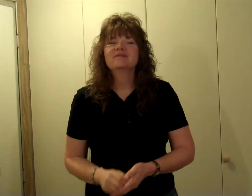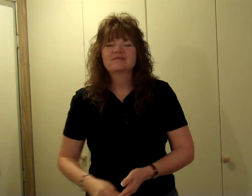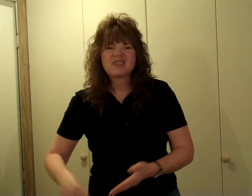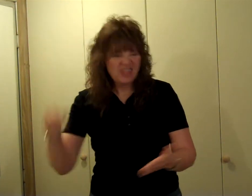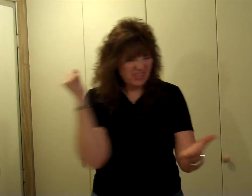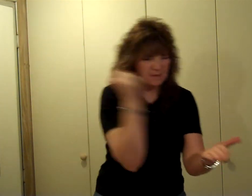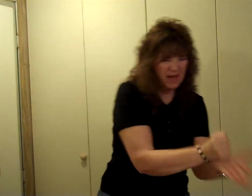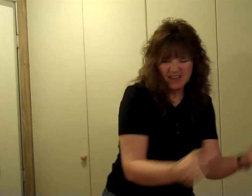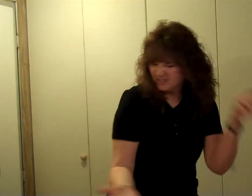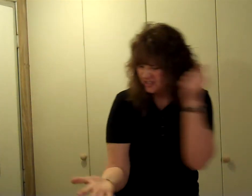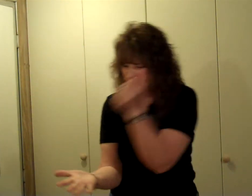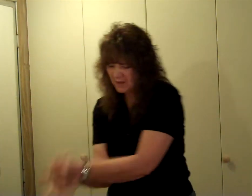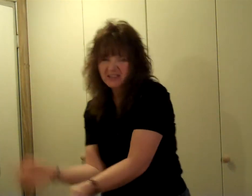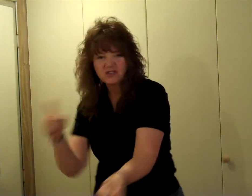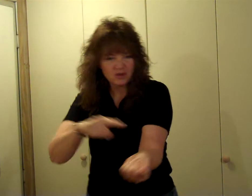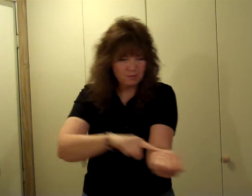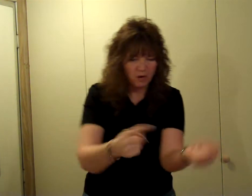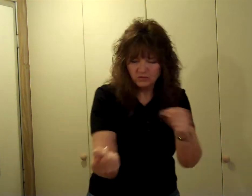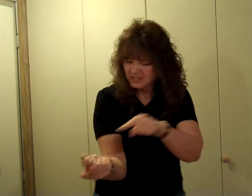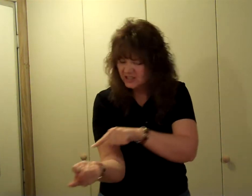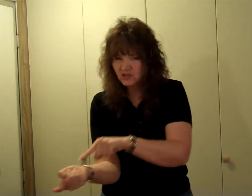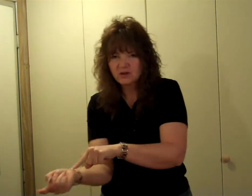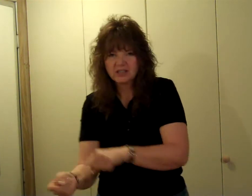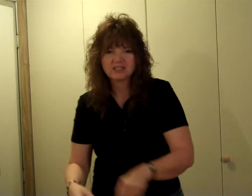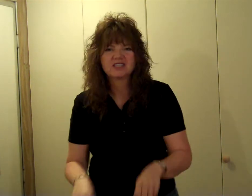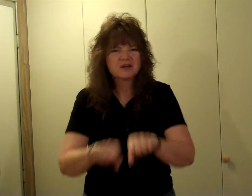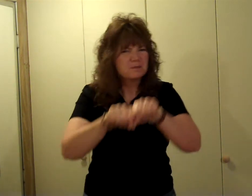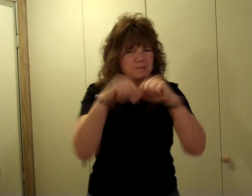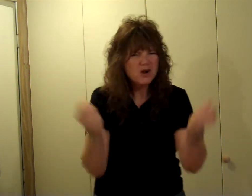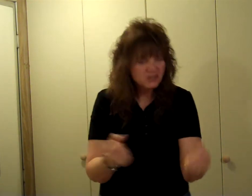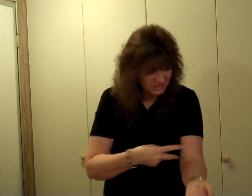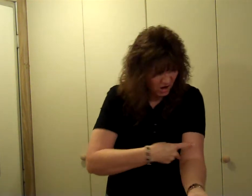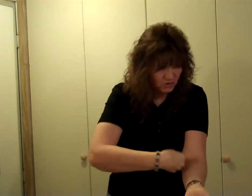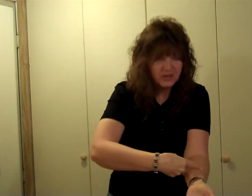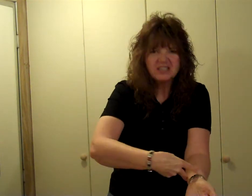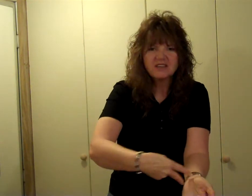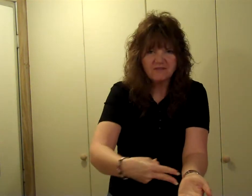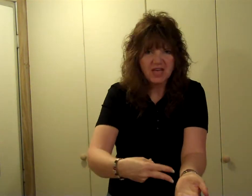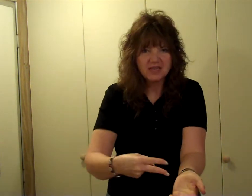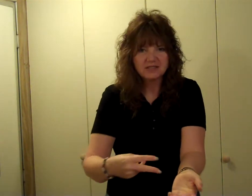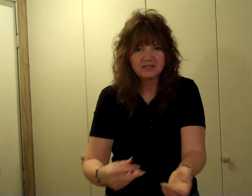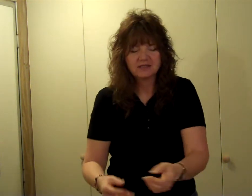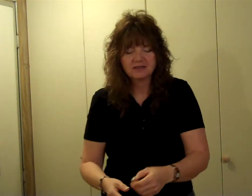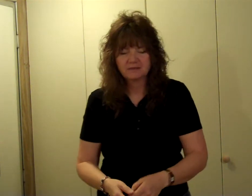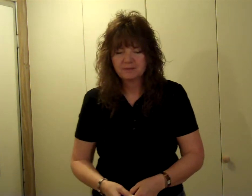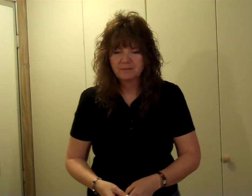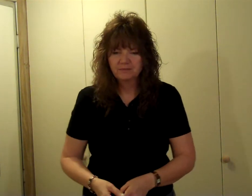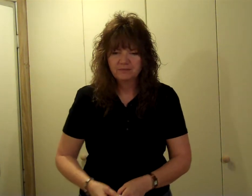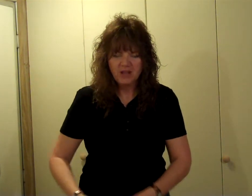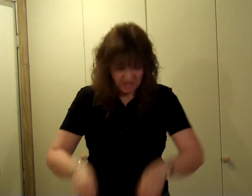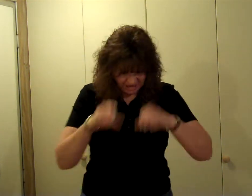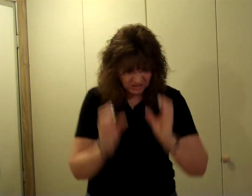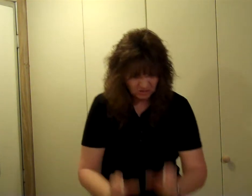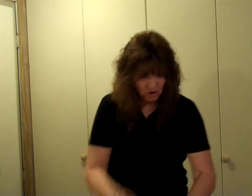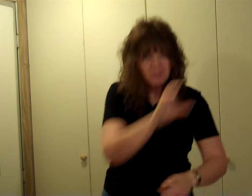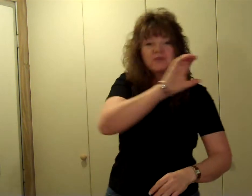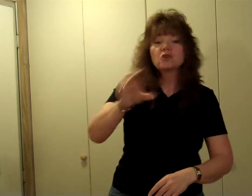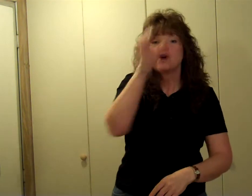Then the mountains fight through the bones of his wrists, bursting on the reason's veins. And as they drop the